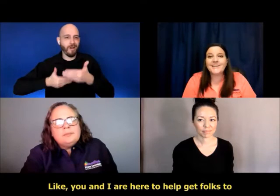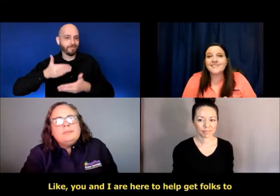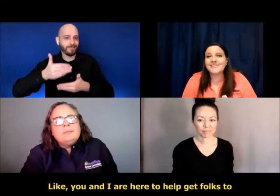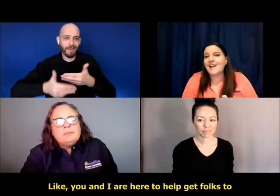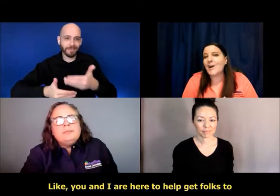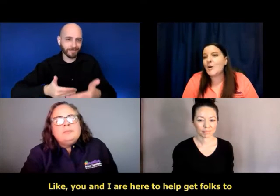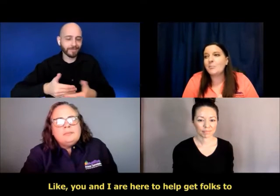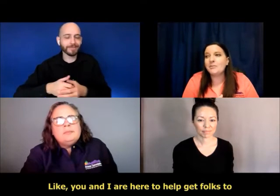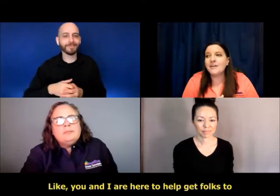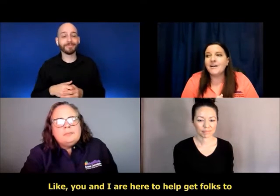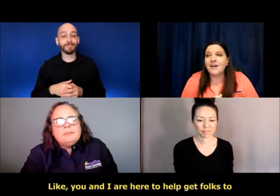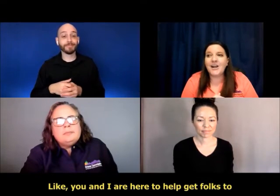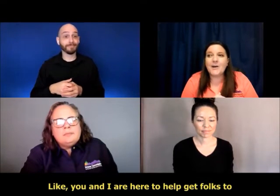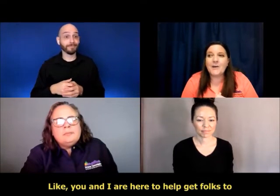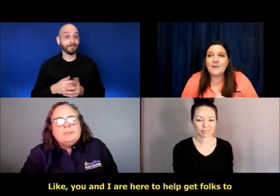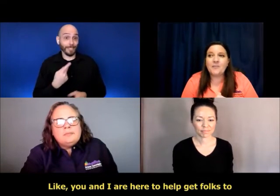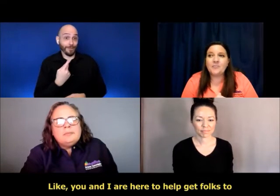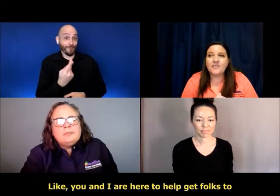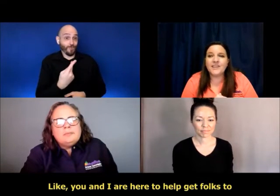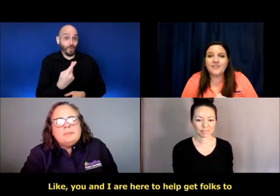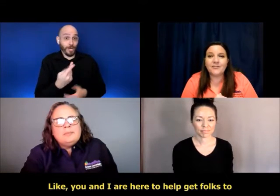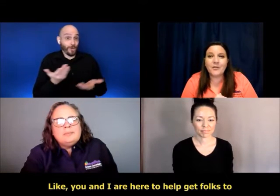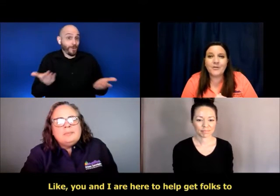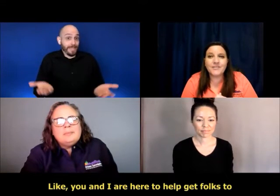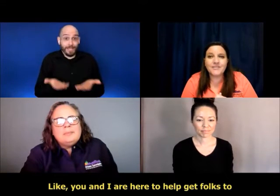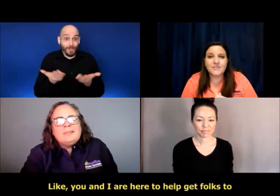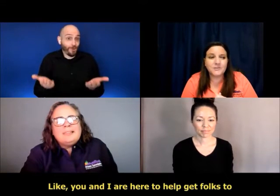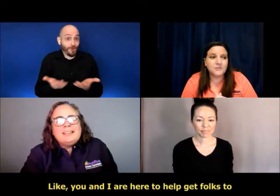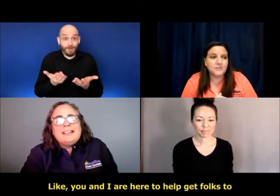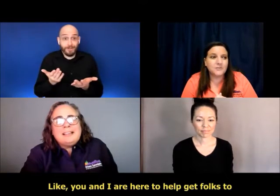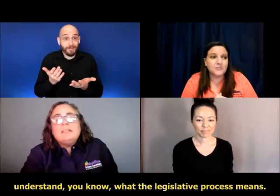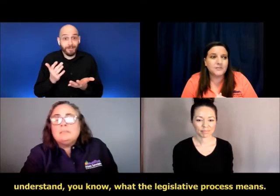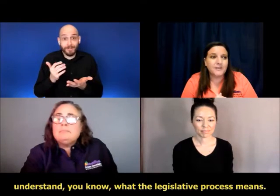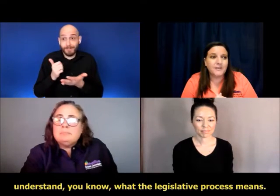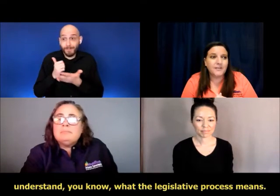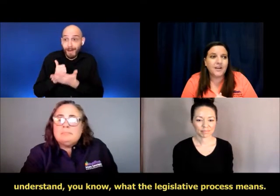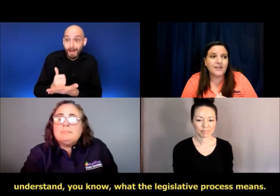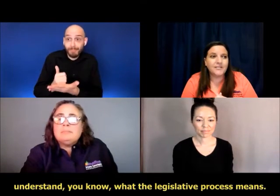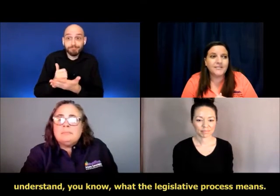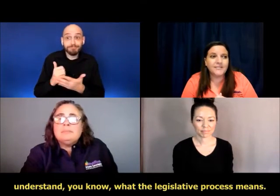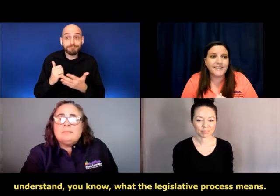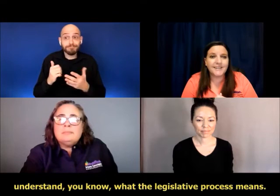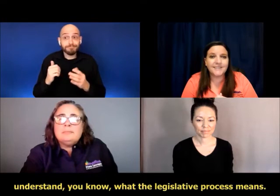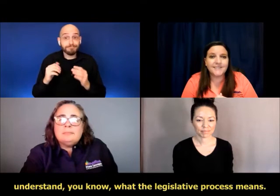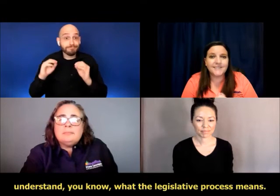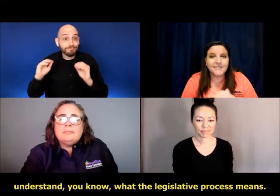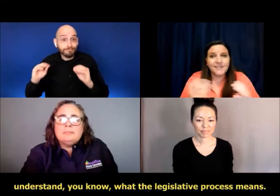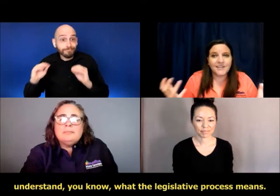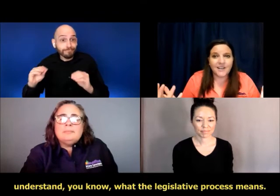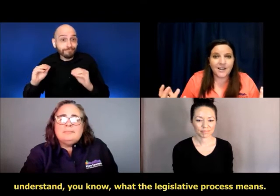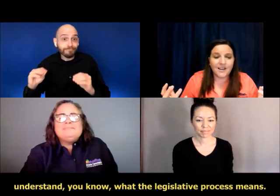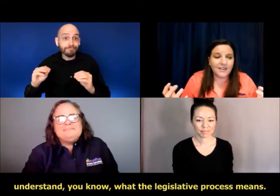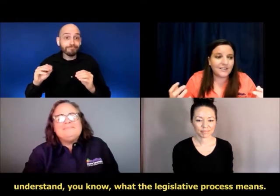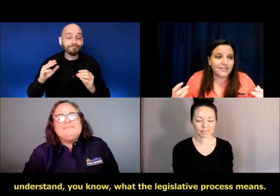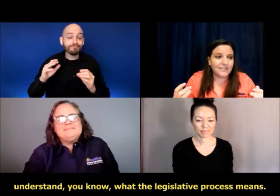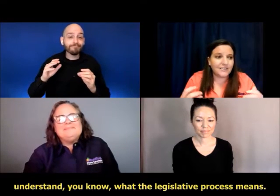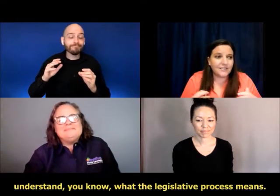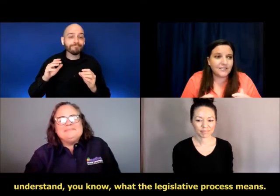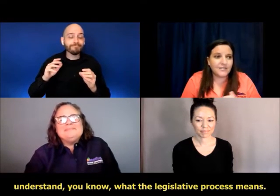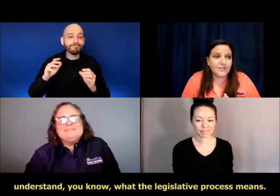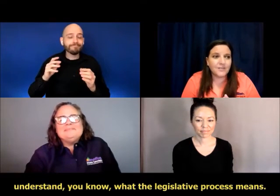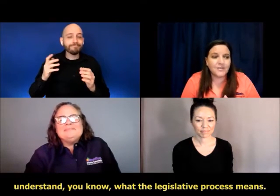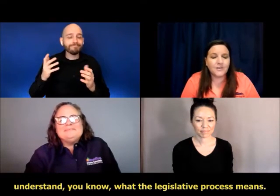I are here to help, um, get folks to, you know, understand, uh,